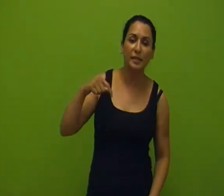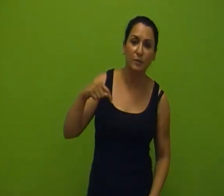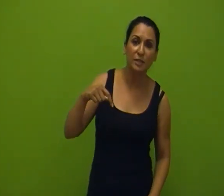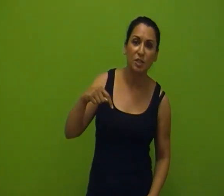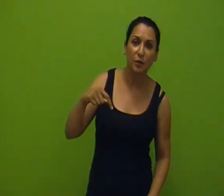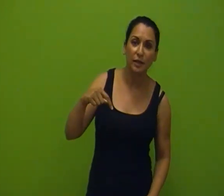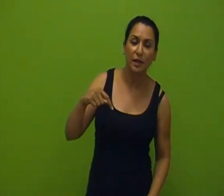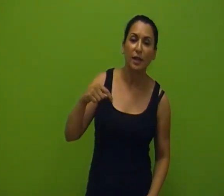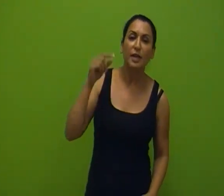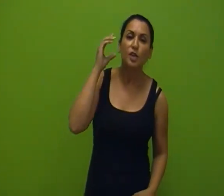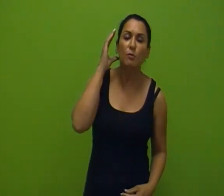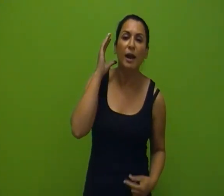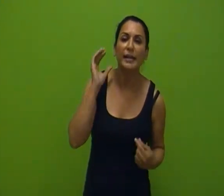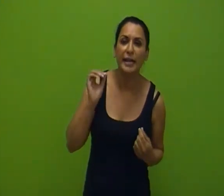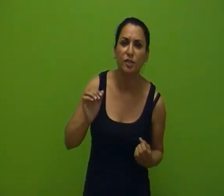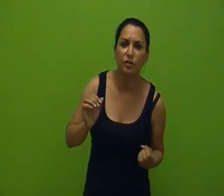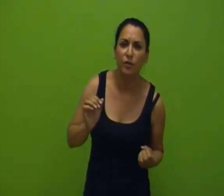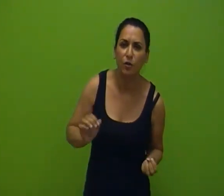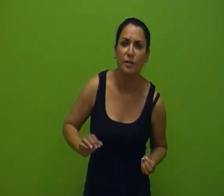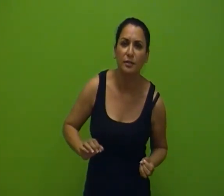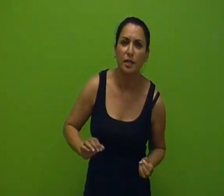mind comes into it. Your mind has to focus.